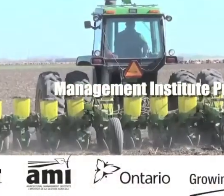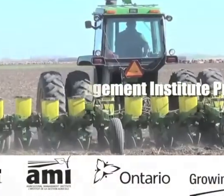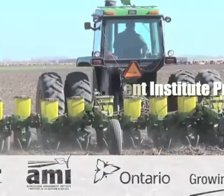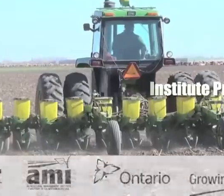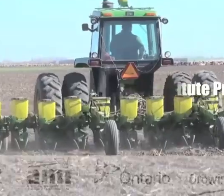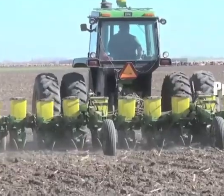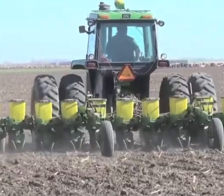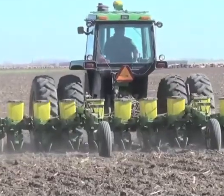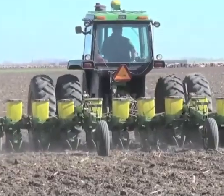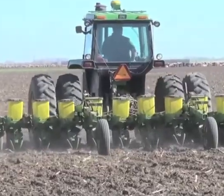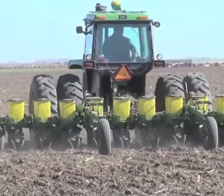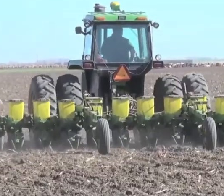We'll be right back.